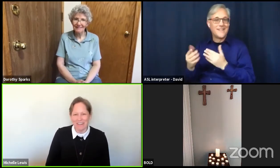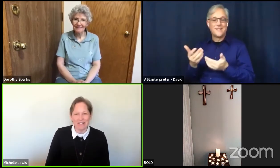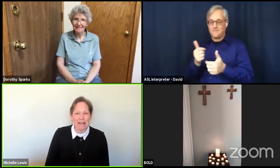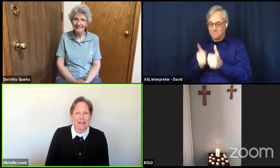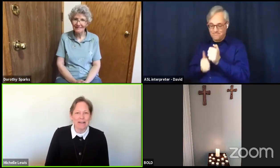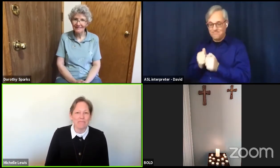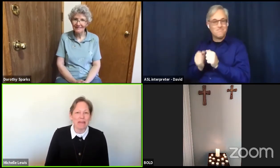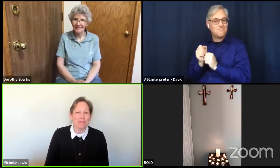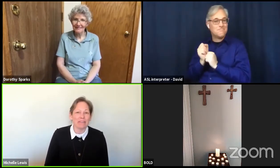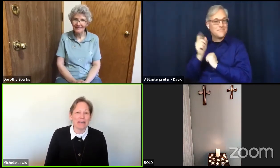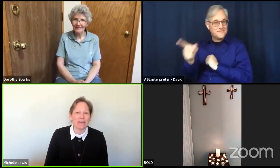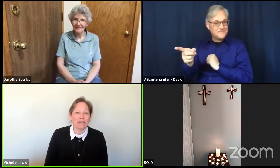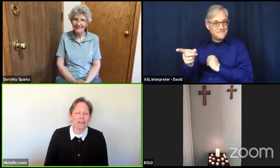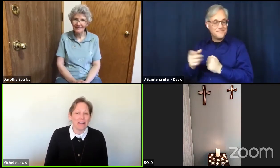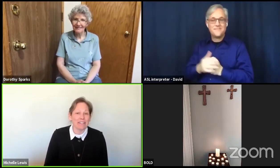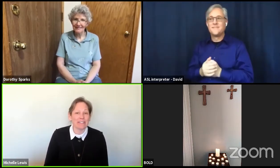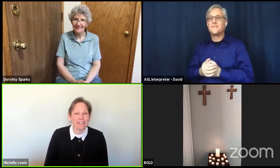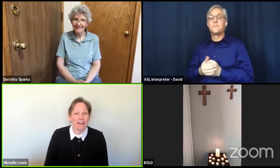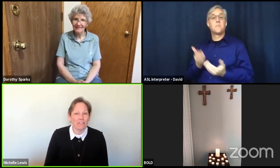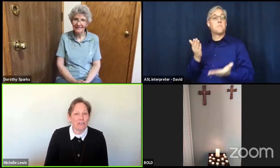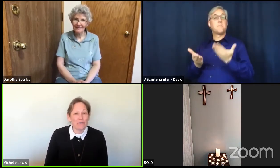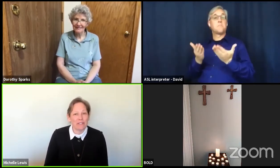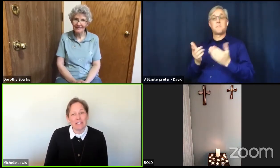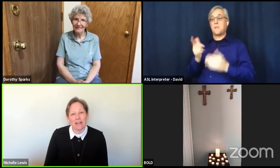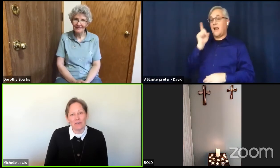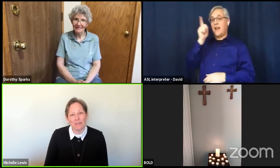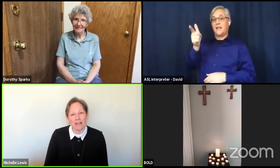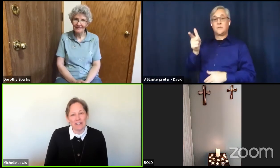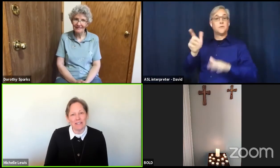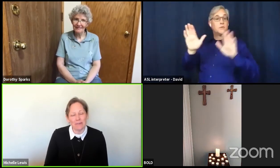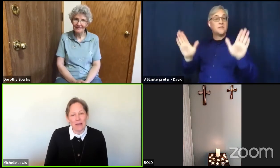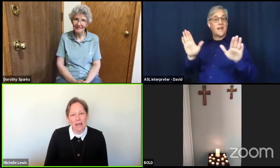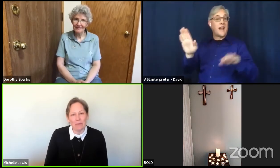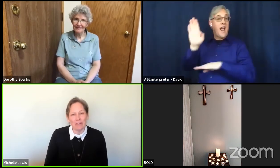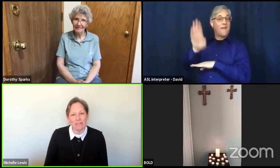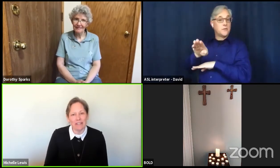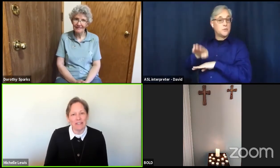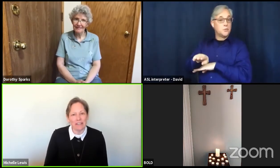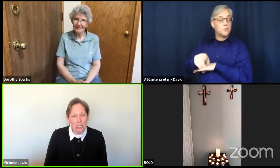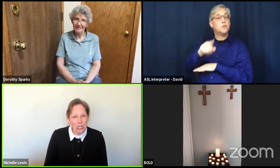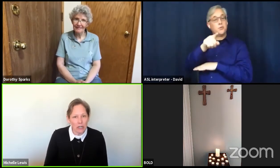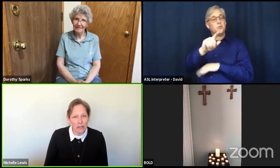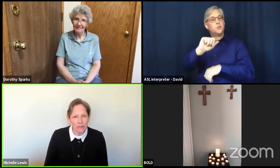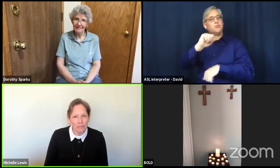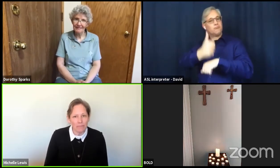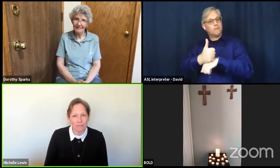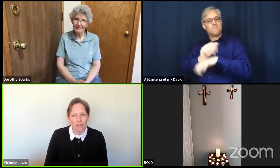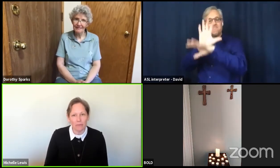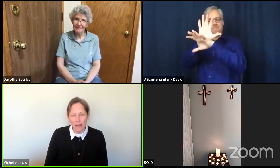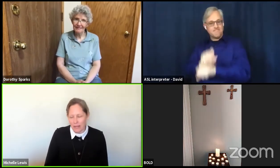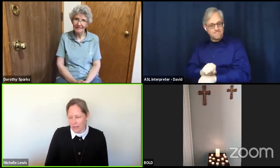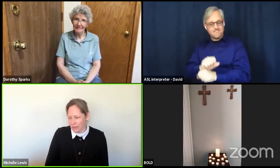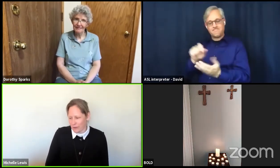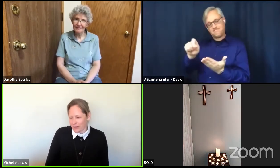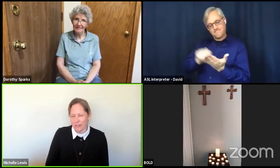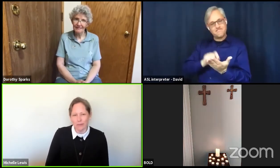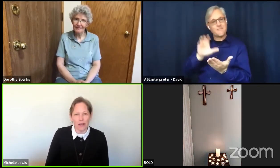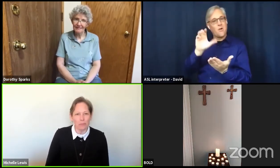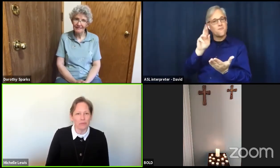maybe later on sunday afternoons now you've gotten into a habit of sending a card writing a note to a couple of different